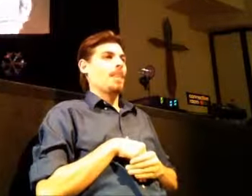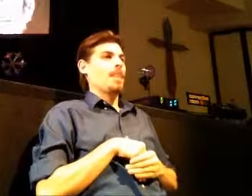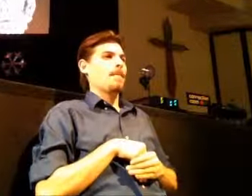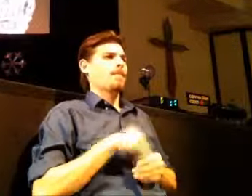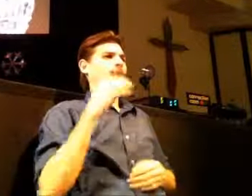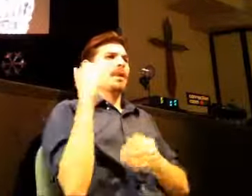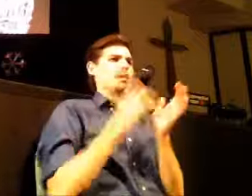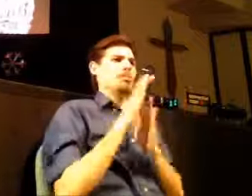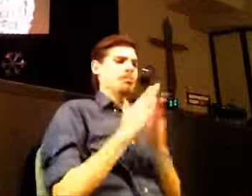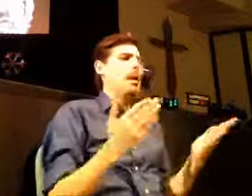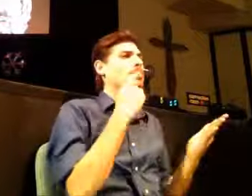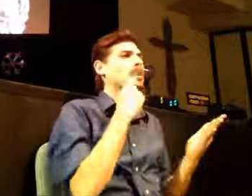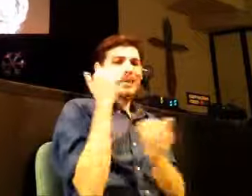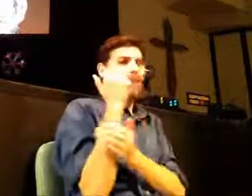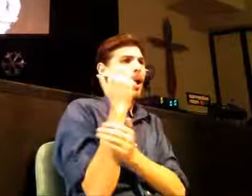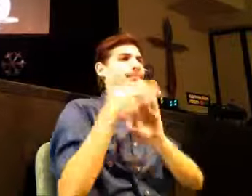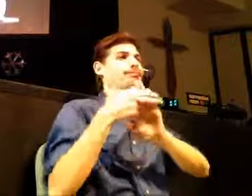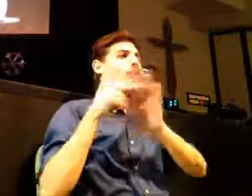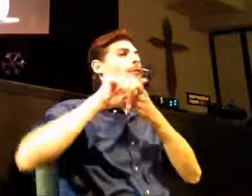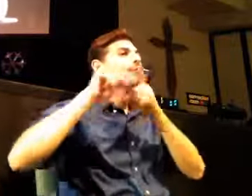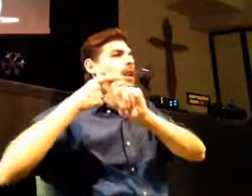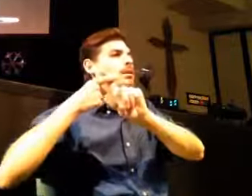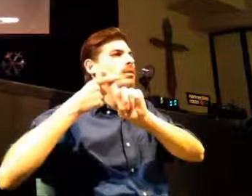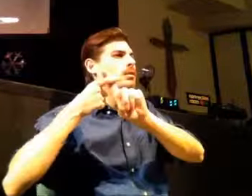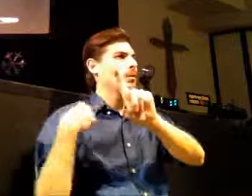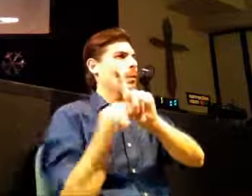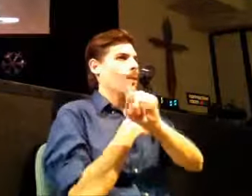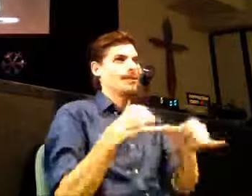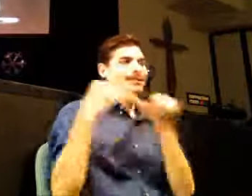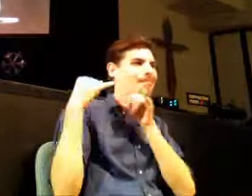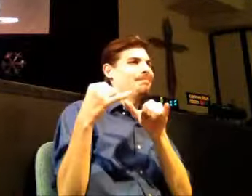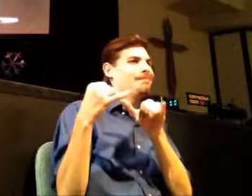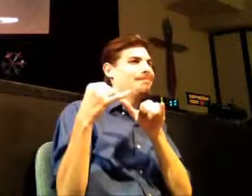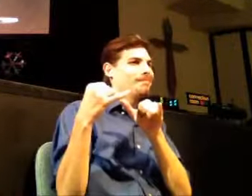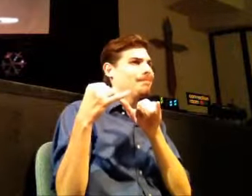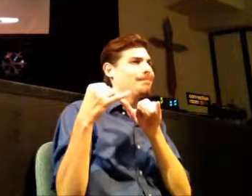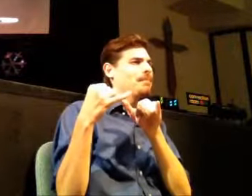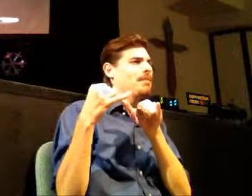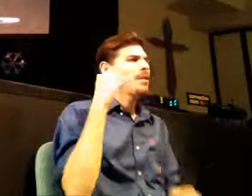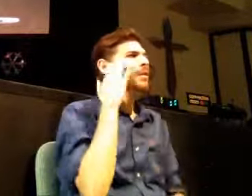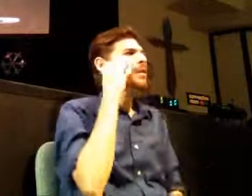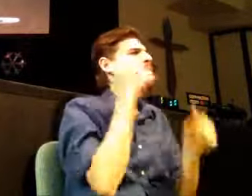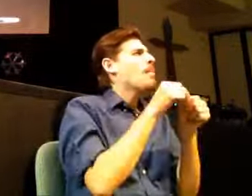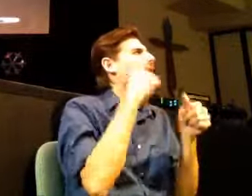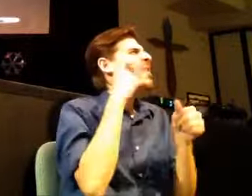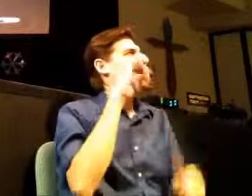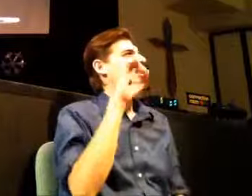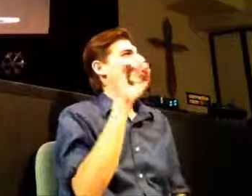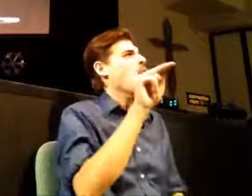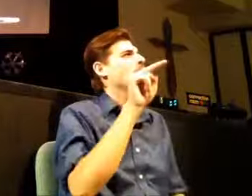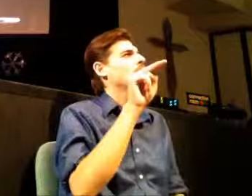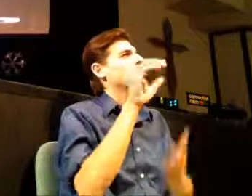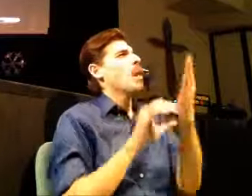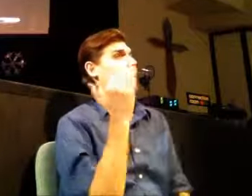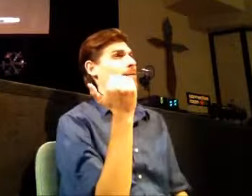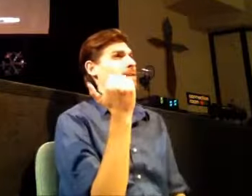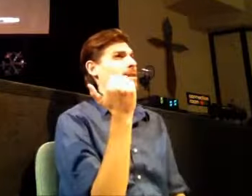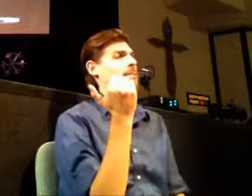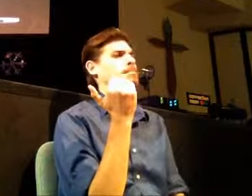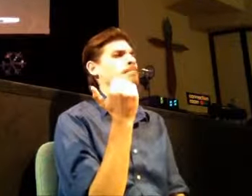a friend of God. Or think about this. This is amazing. There's a moment, won't, I won't turn that reading, over in John 8 chapter 15. There's a moment where Christ is talking with his disciples. And he says these amazing things. He says then, you